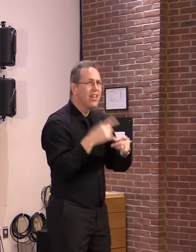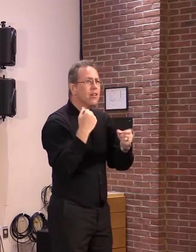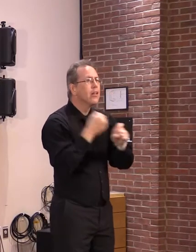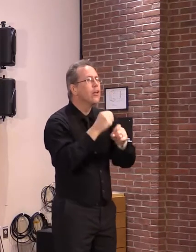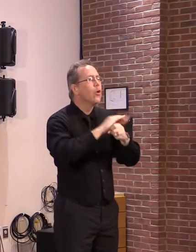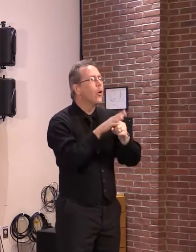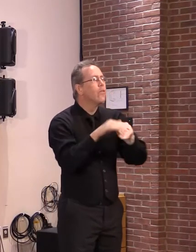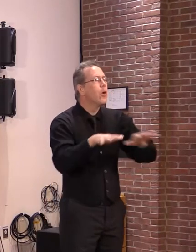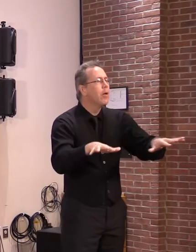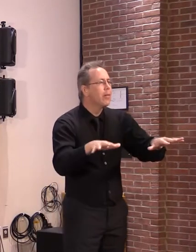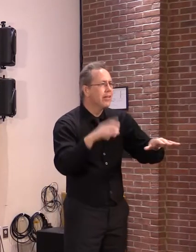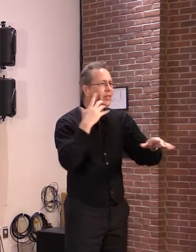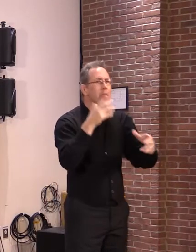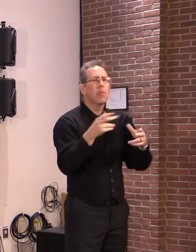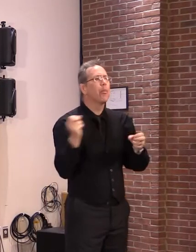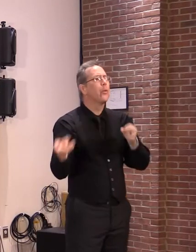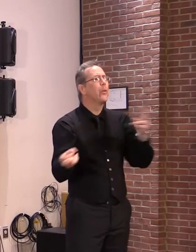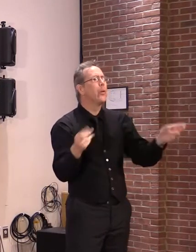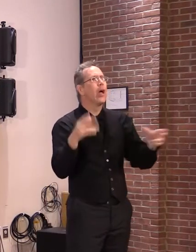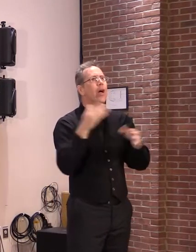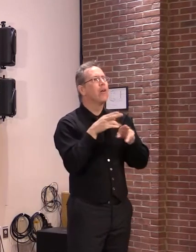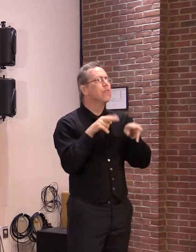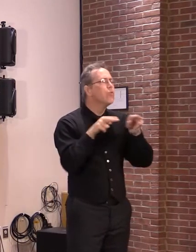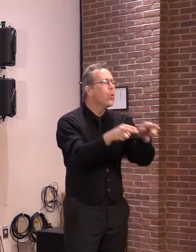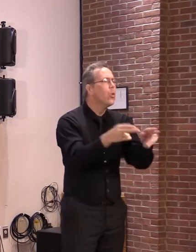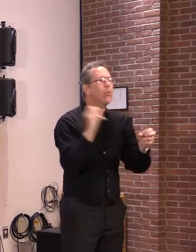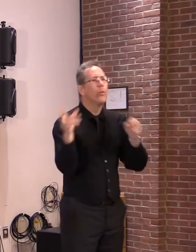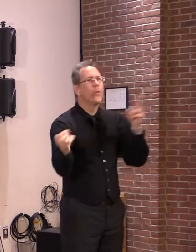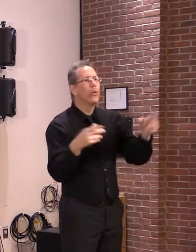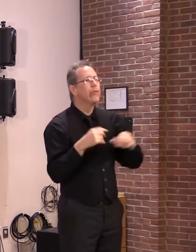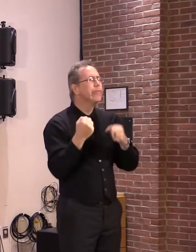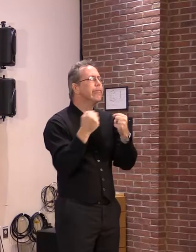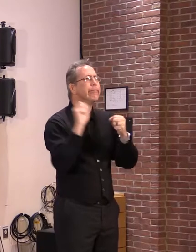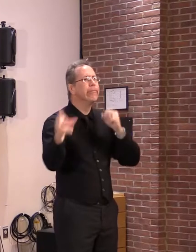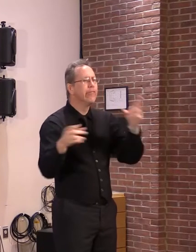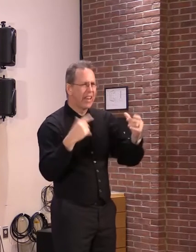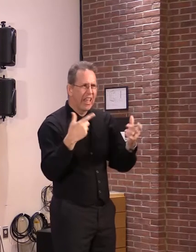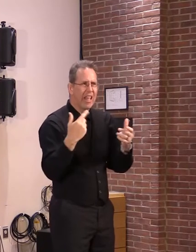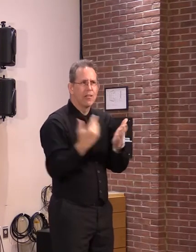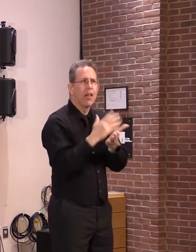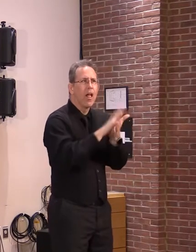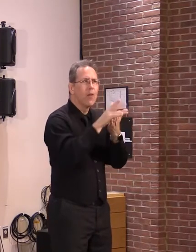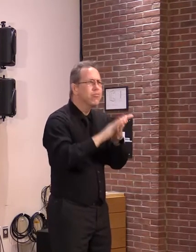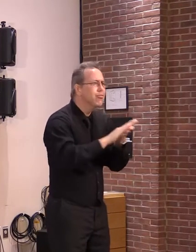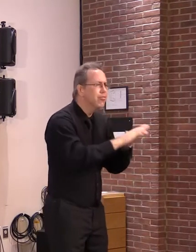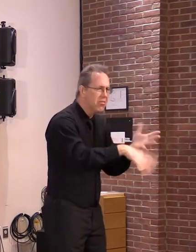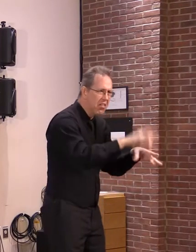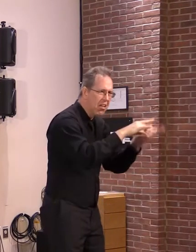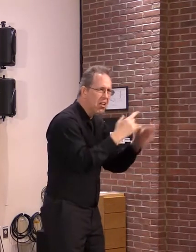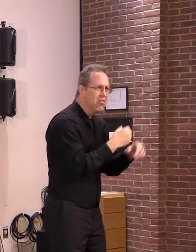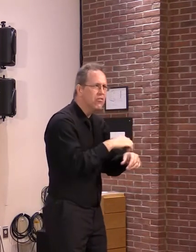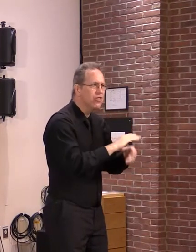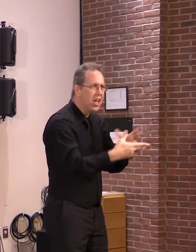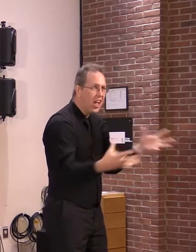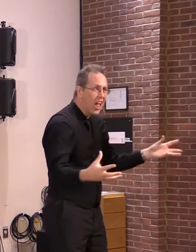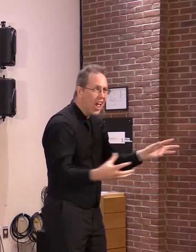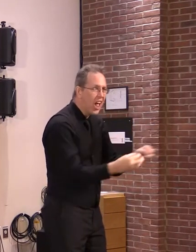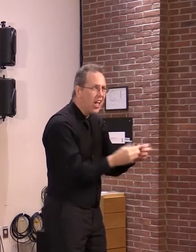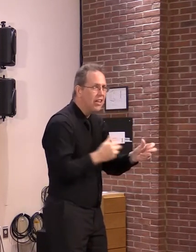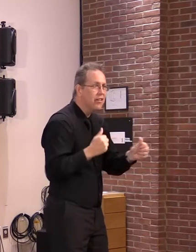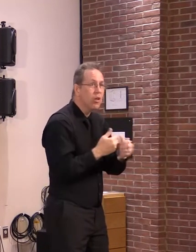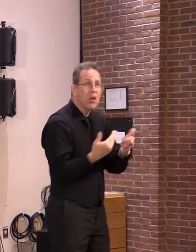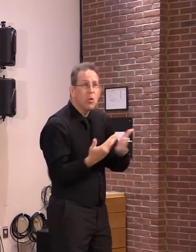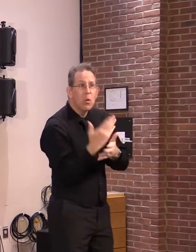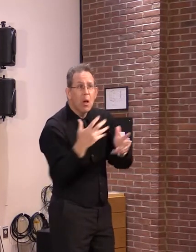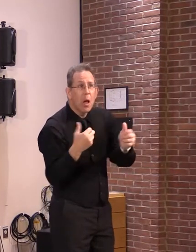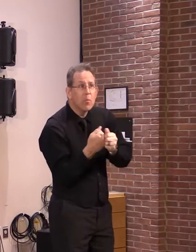was curious what you thought about. Yeah. No, I don't have any updates, but I'm always curious. Green Up Day is a favorite for me and